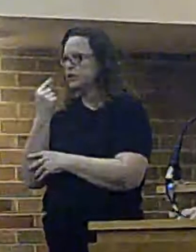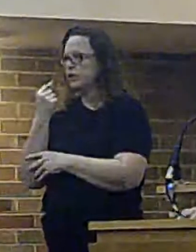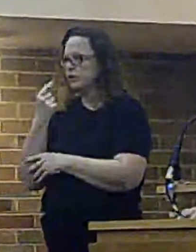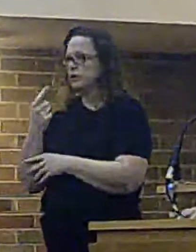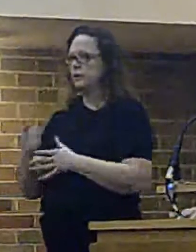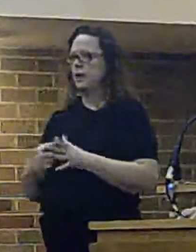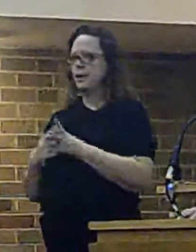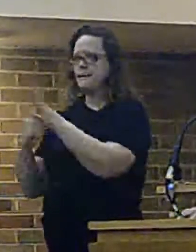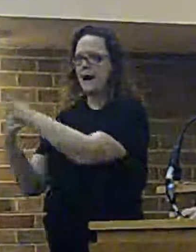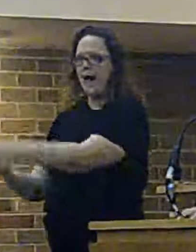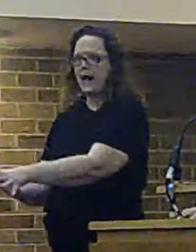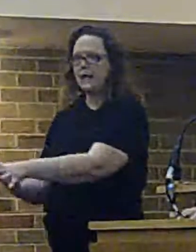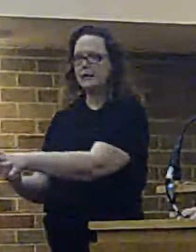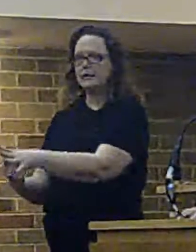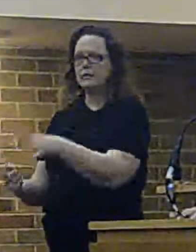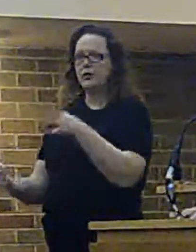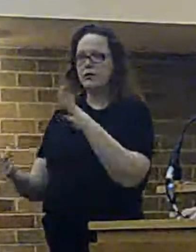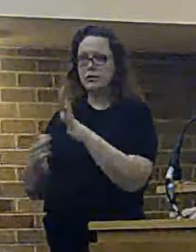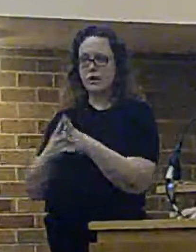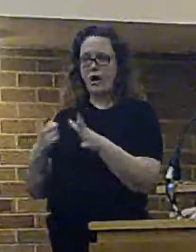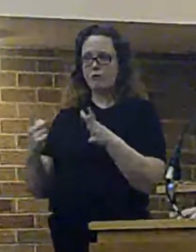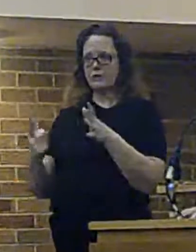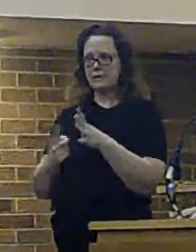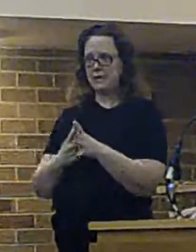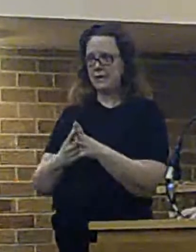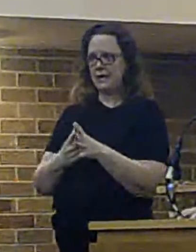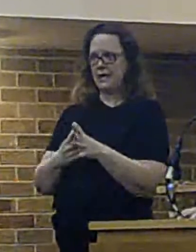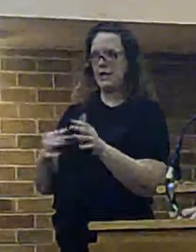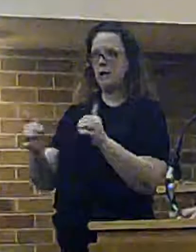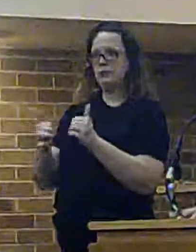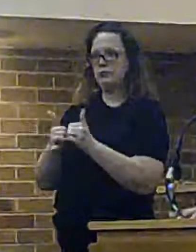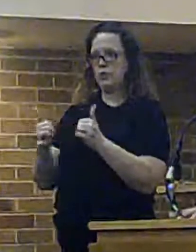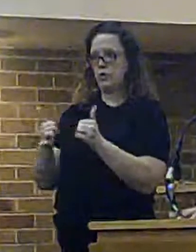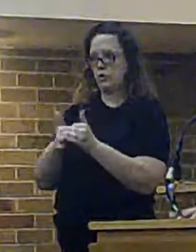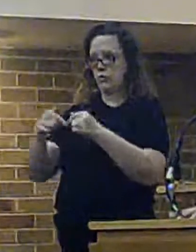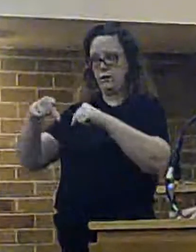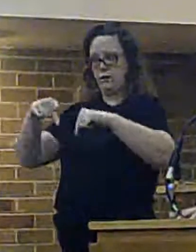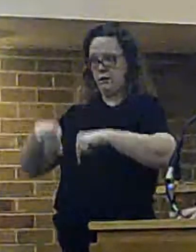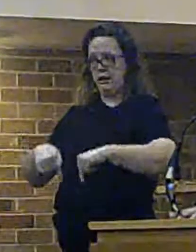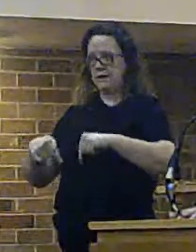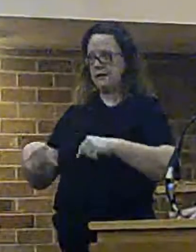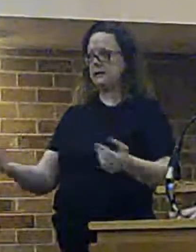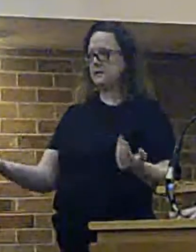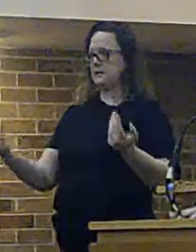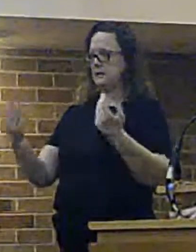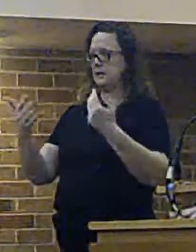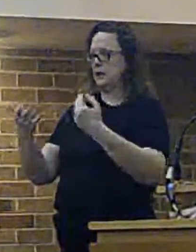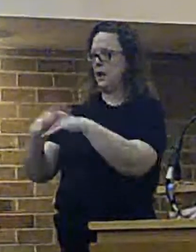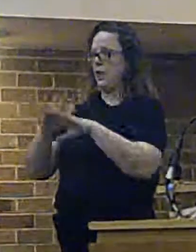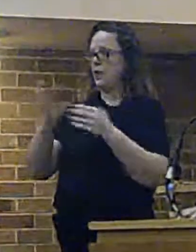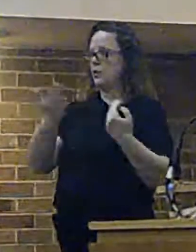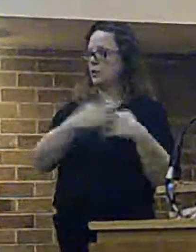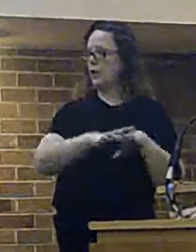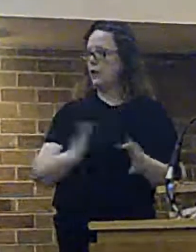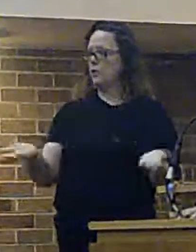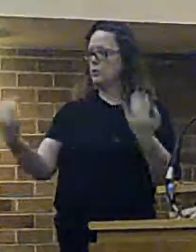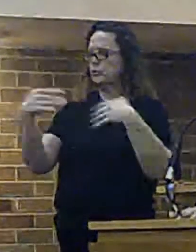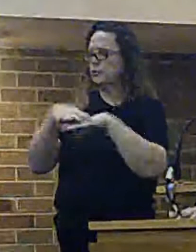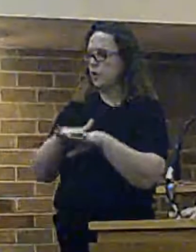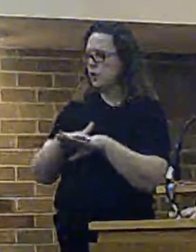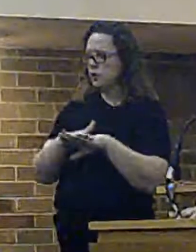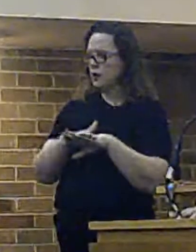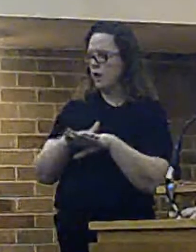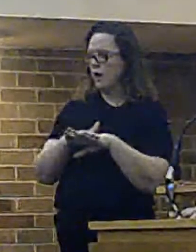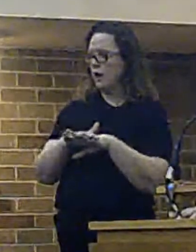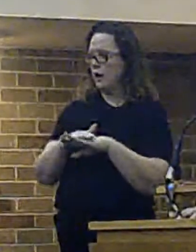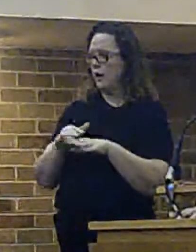even if the authority, even when the authority is approved in this instance to merger, there is still a planning